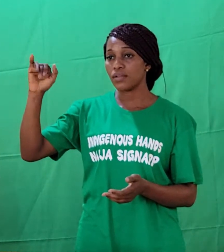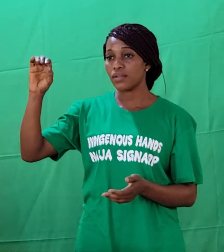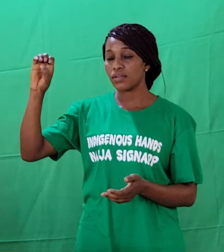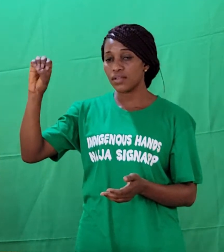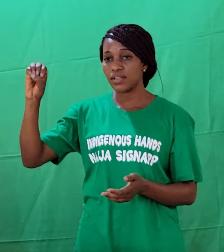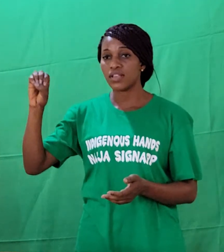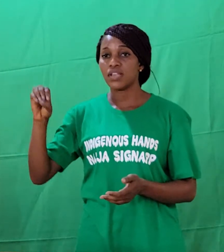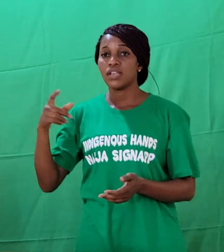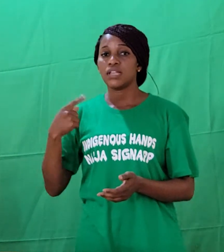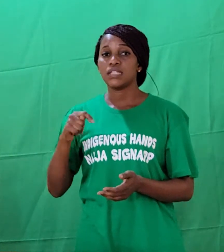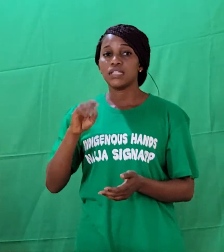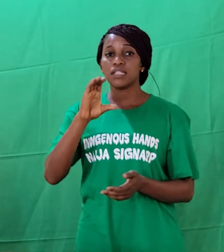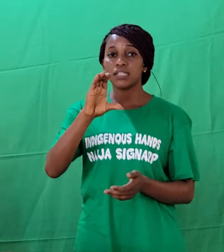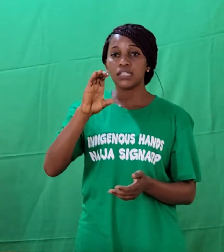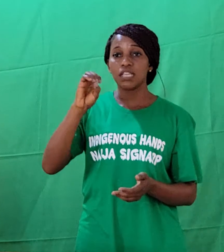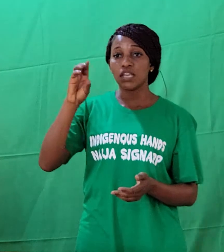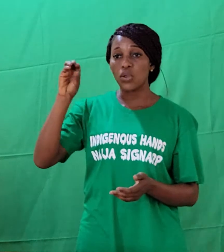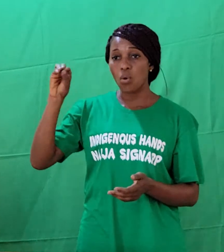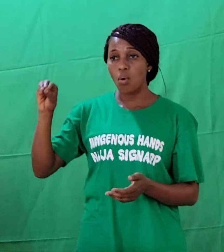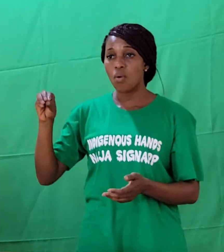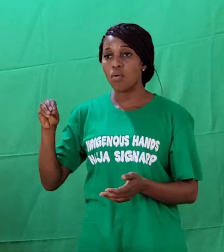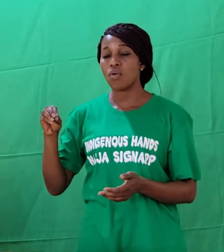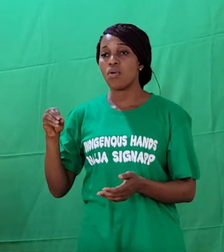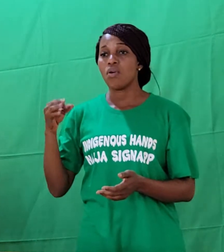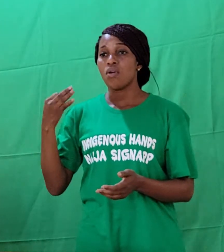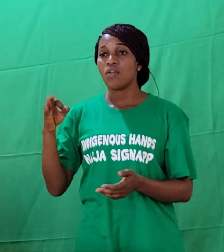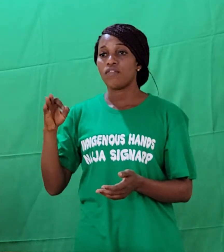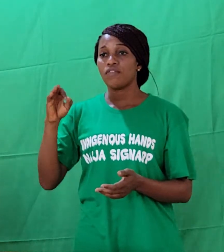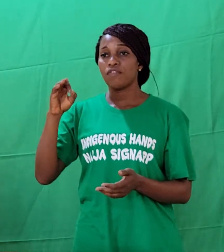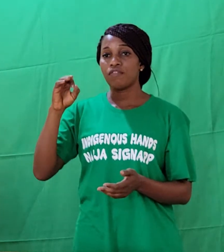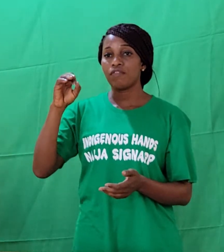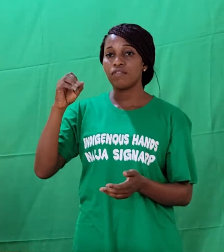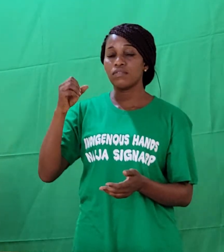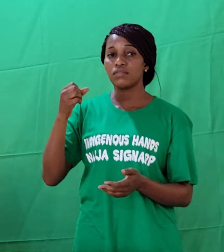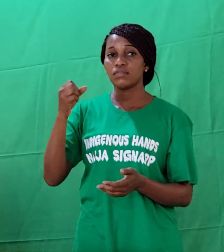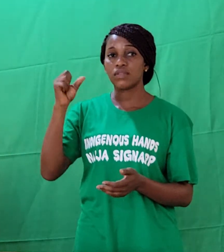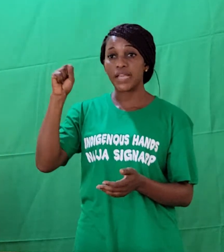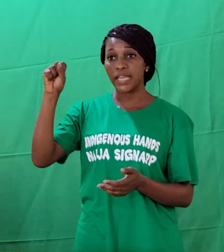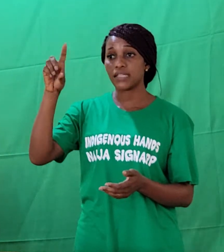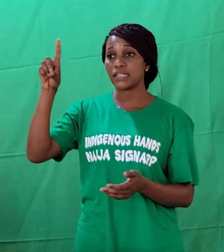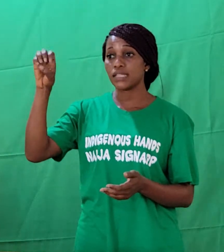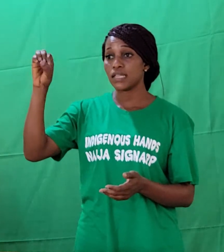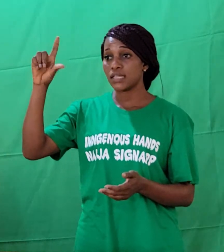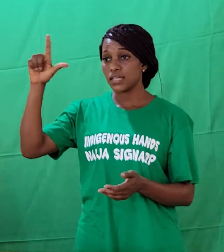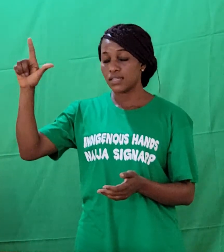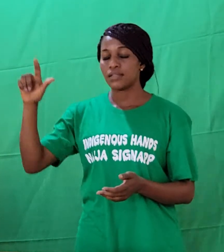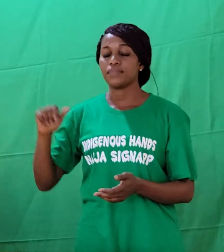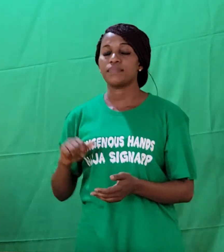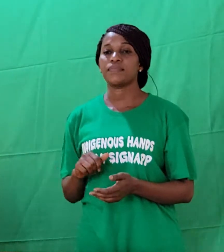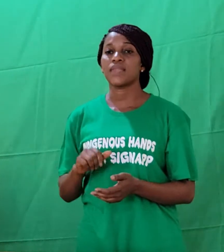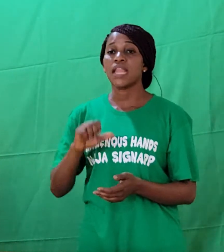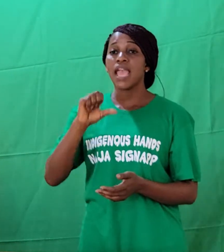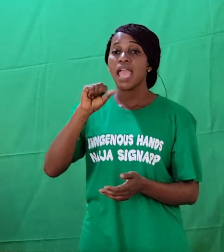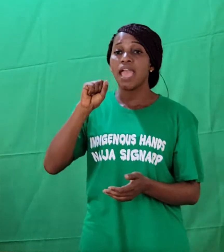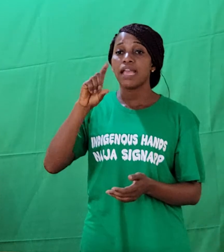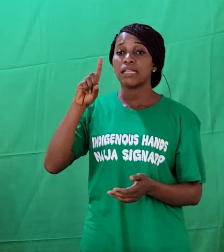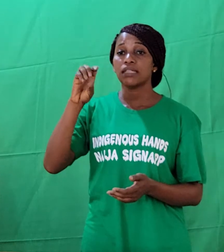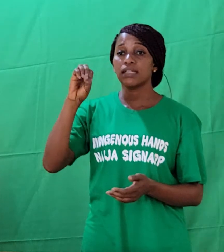Save the Deaf and Endangered Languages Initiating. Esdeli was founded in